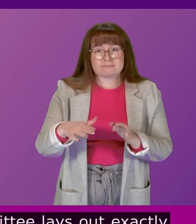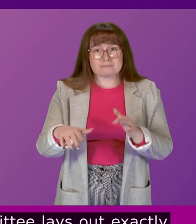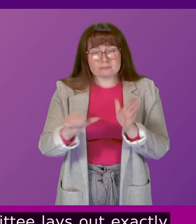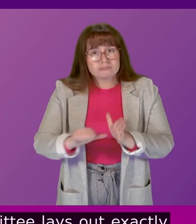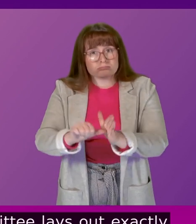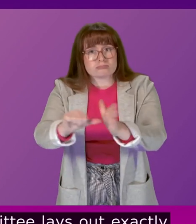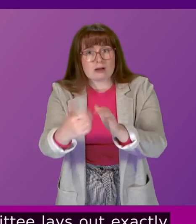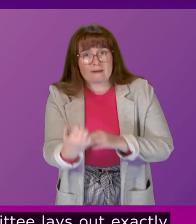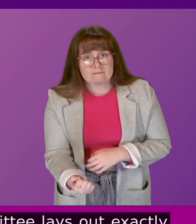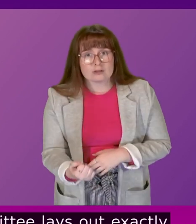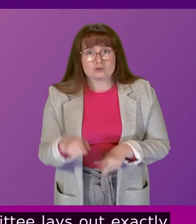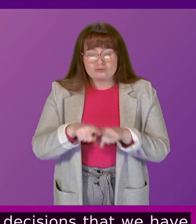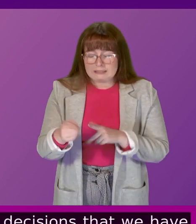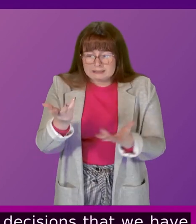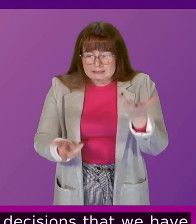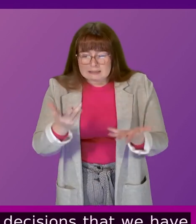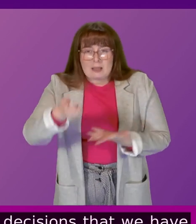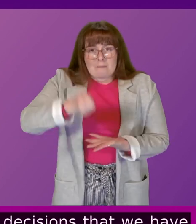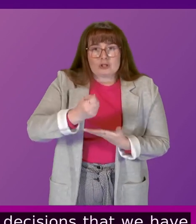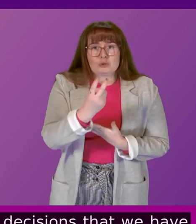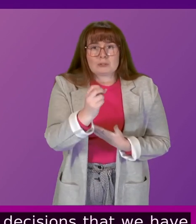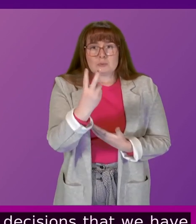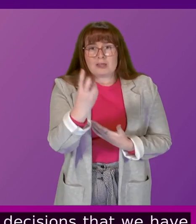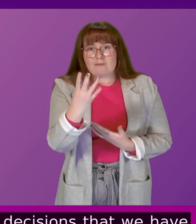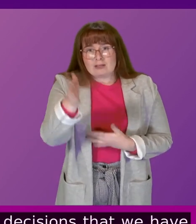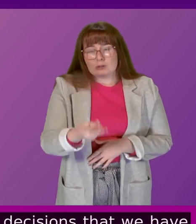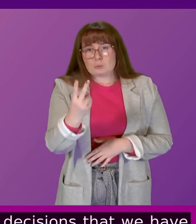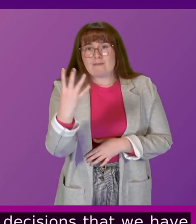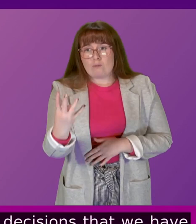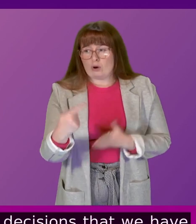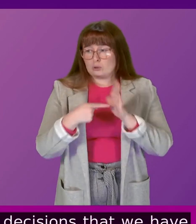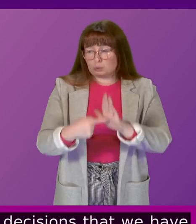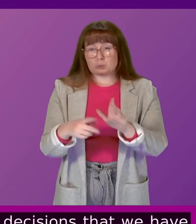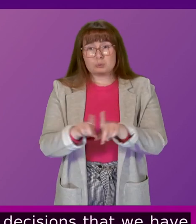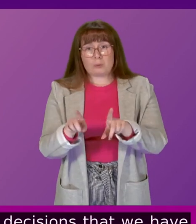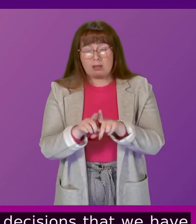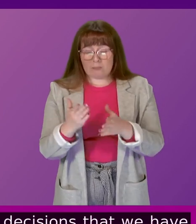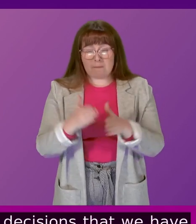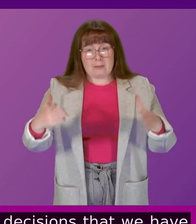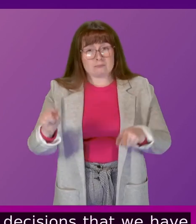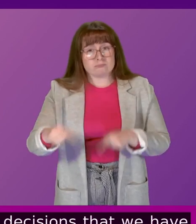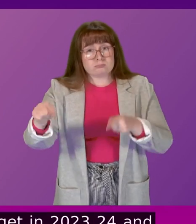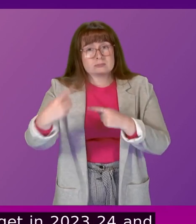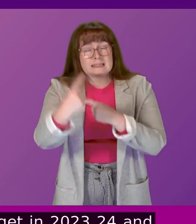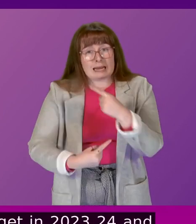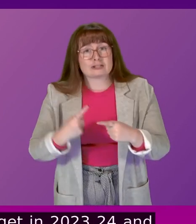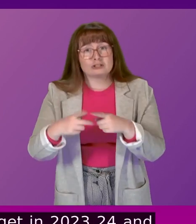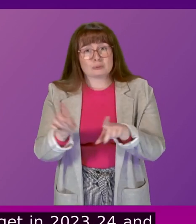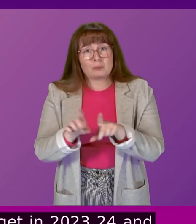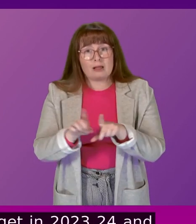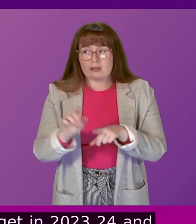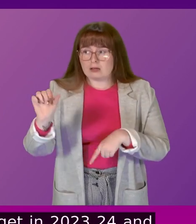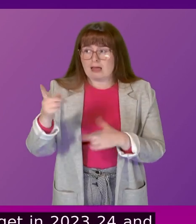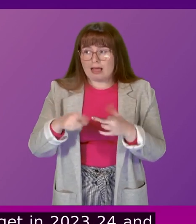to balance our budget in 2023-24 and indicates the even greater challenge next year should